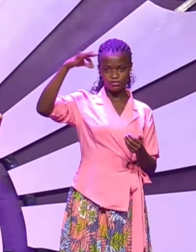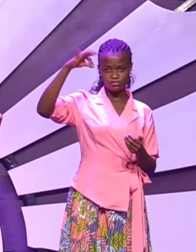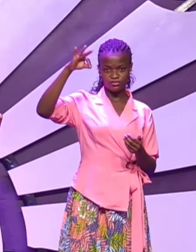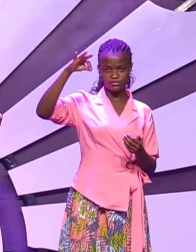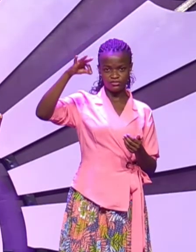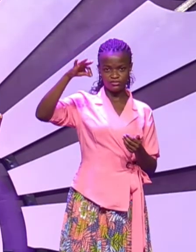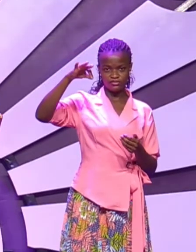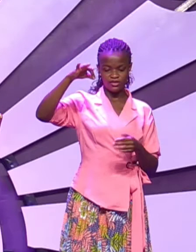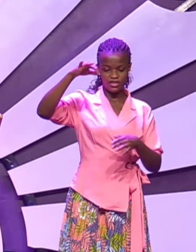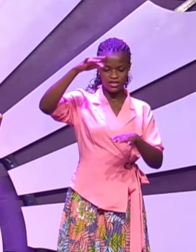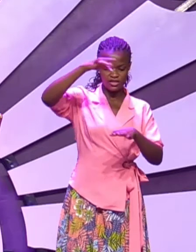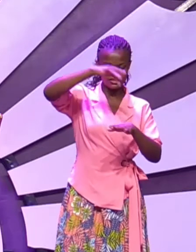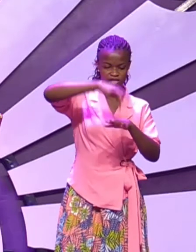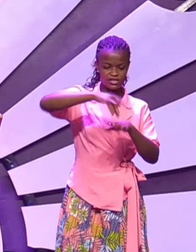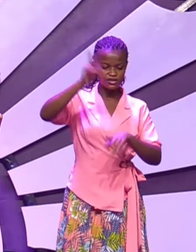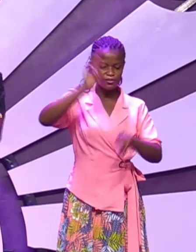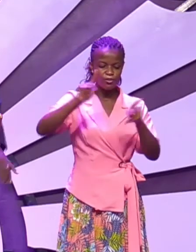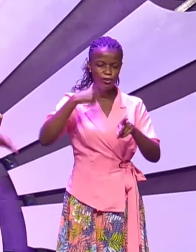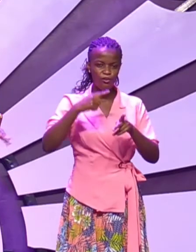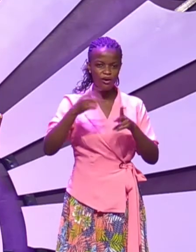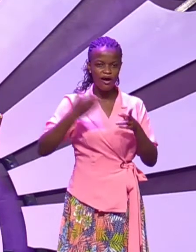place on people that are demon-possessed